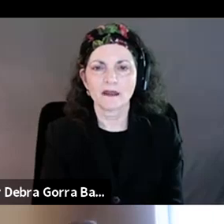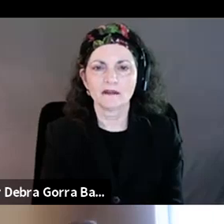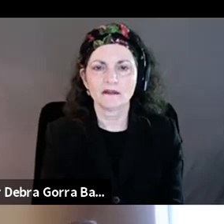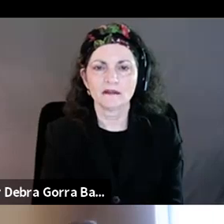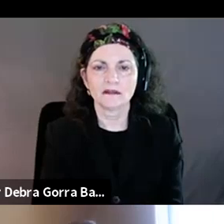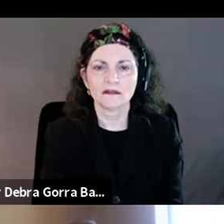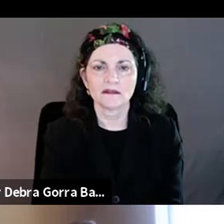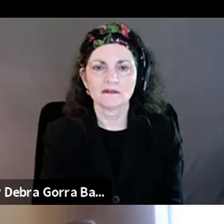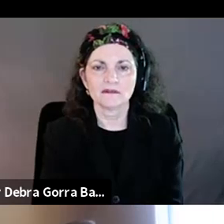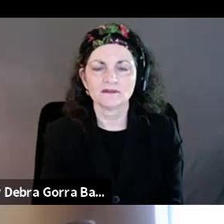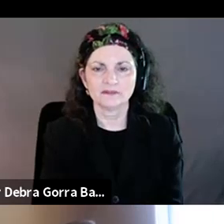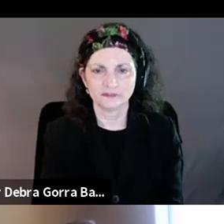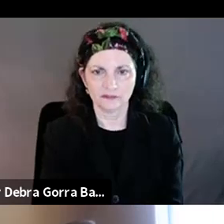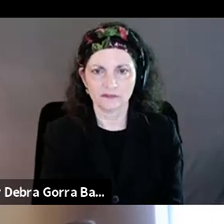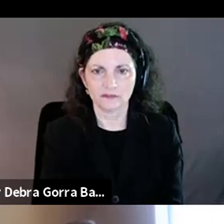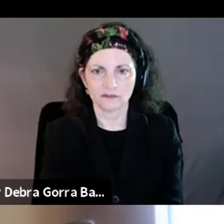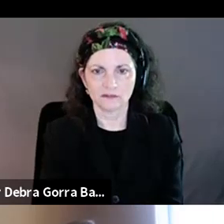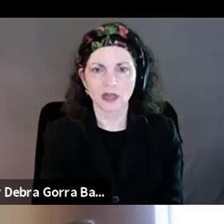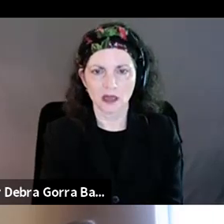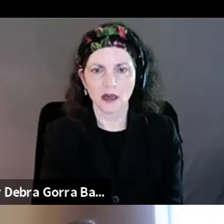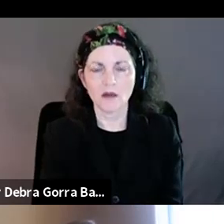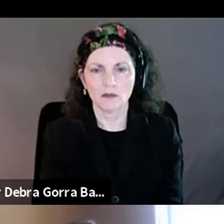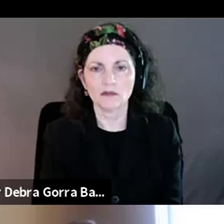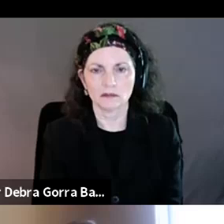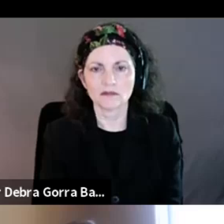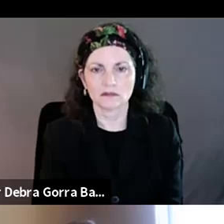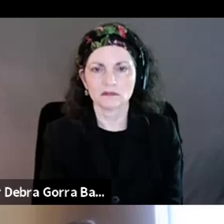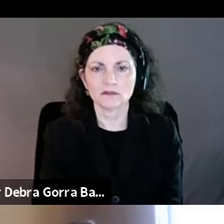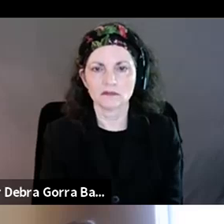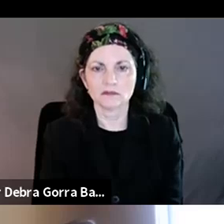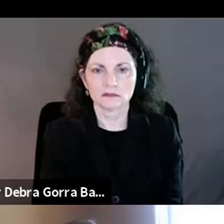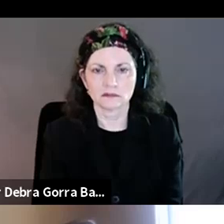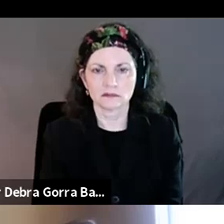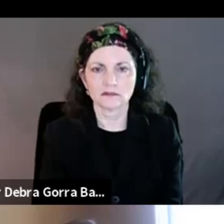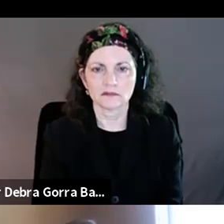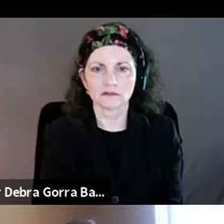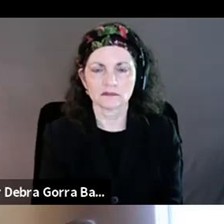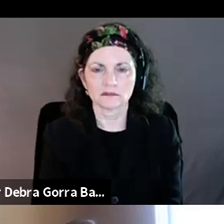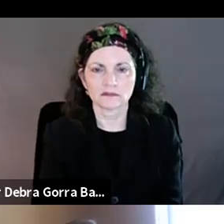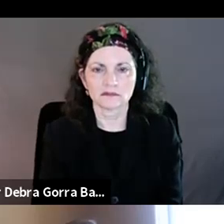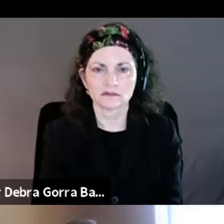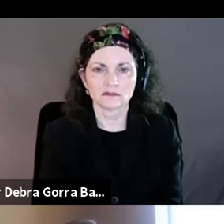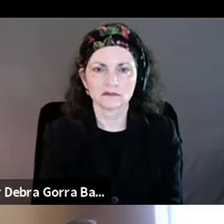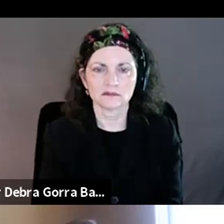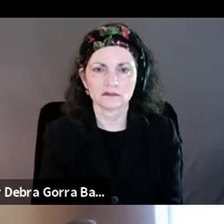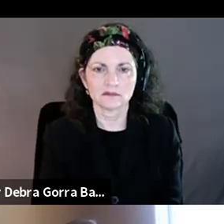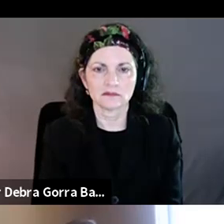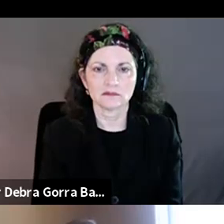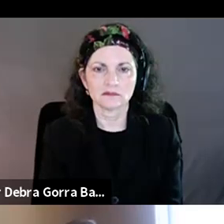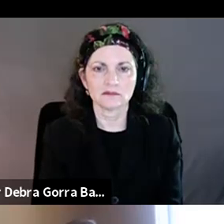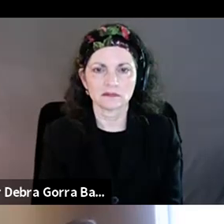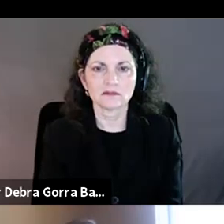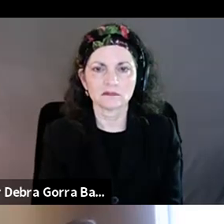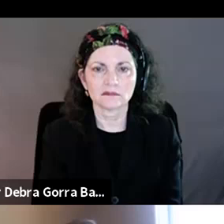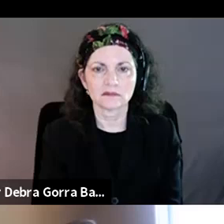So when I got recruited as an advisor, it was a real honor because it